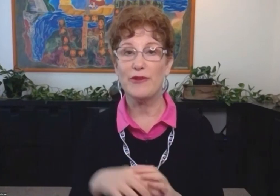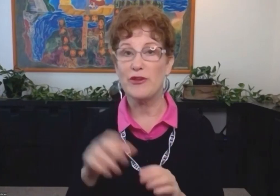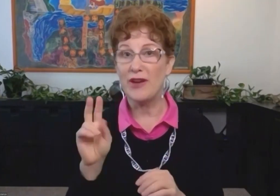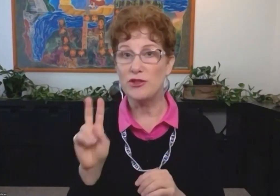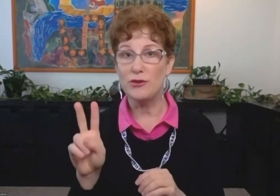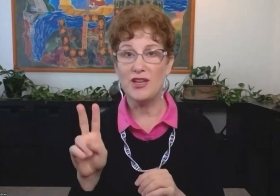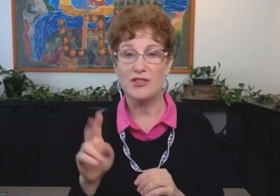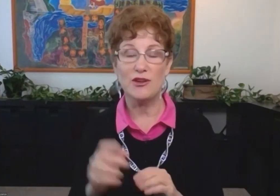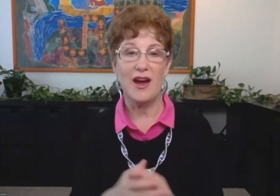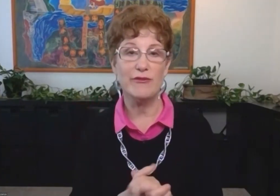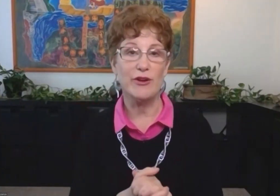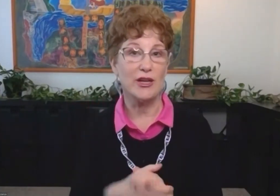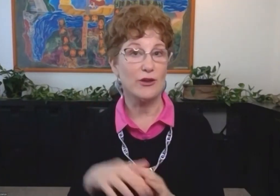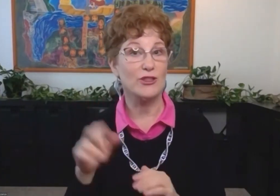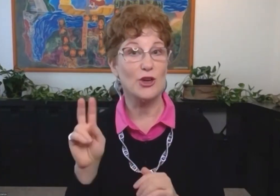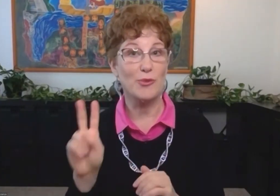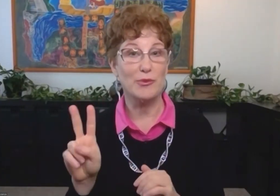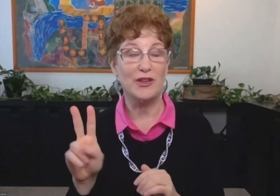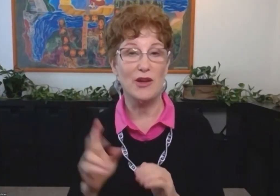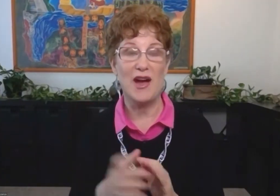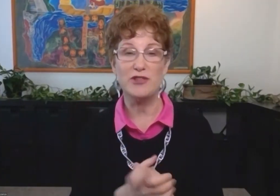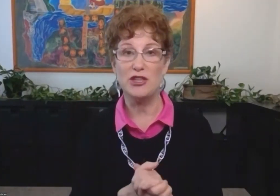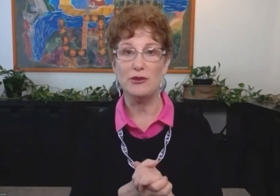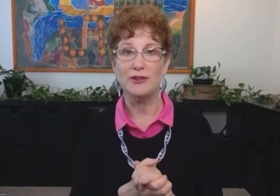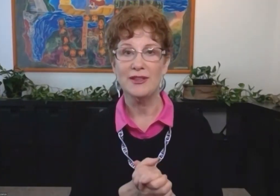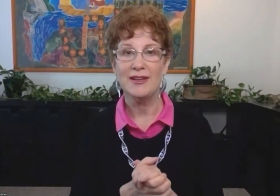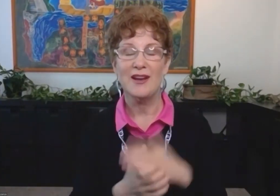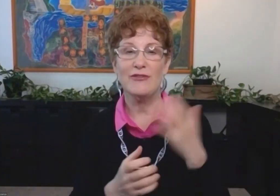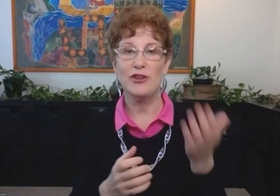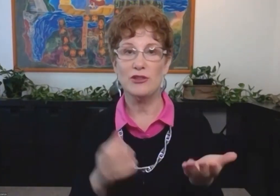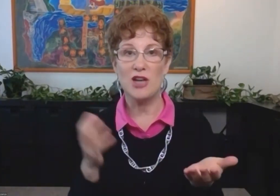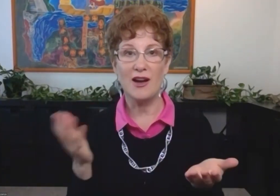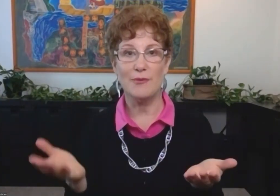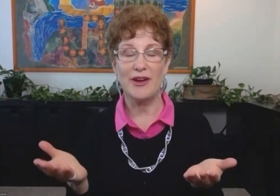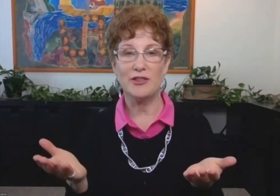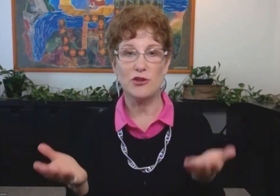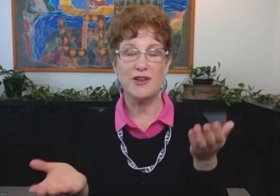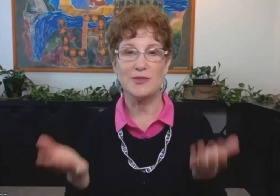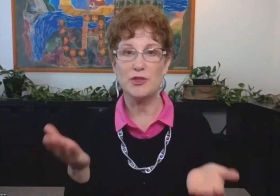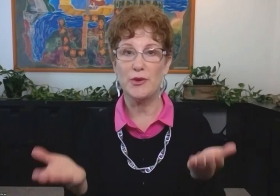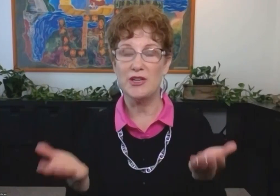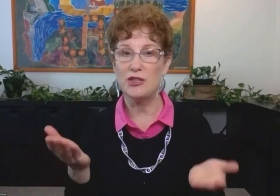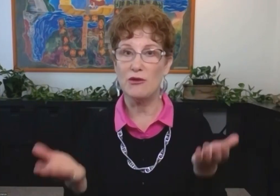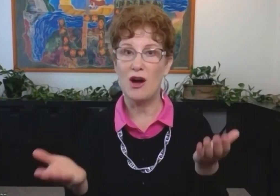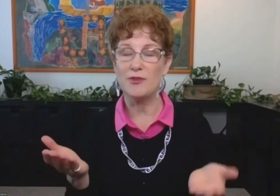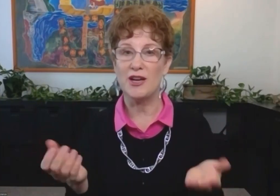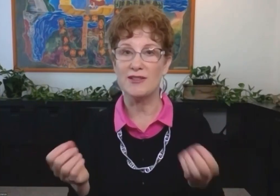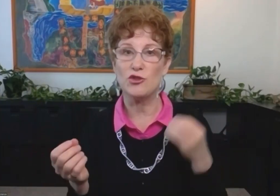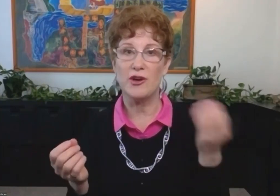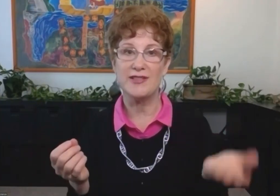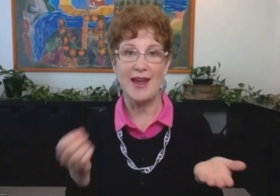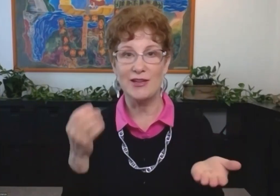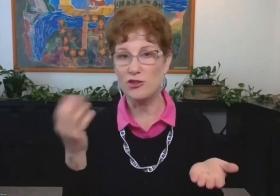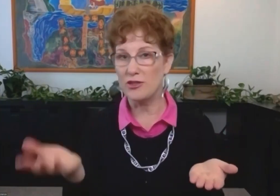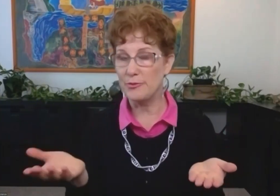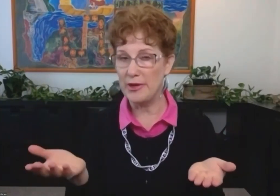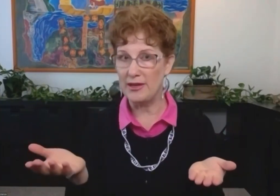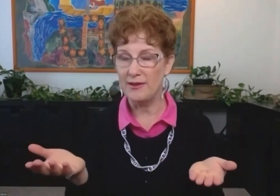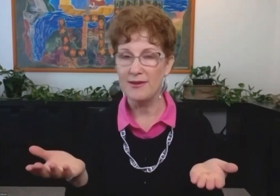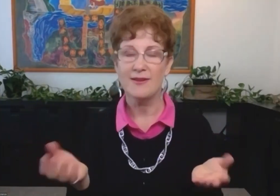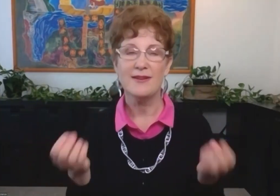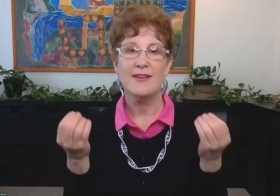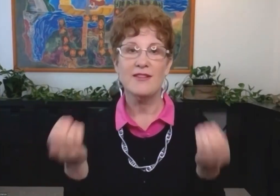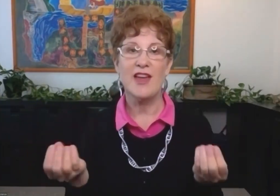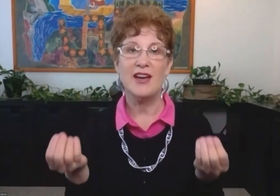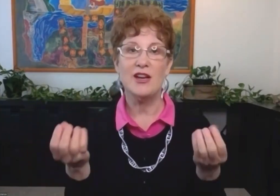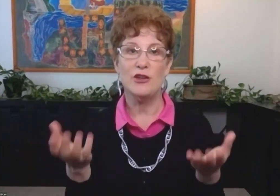For example, if you have two things you're covering, you can show people that you have to. If you're talking about a choice between two objects, choice A and choice